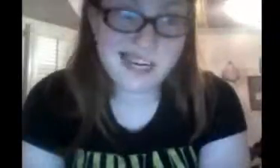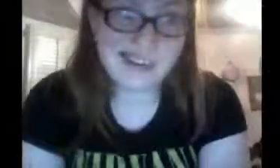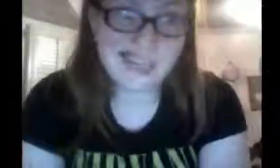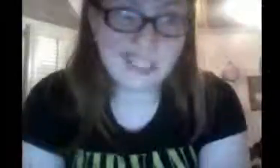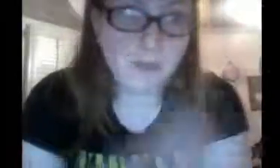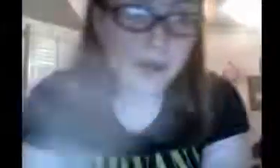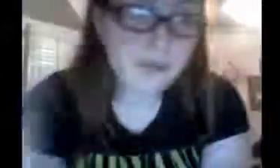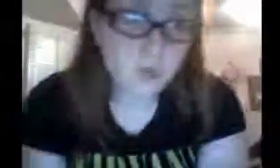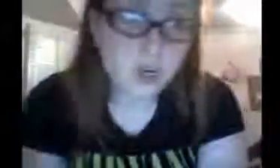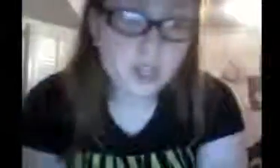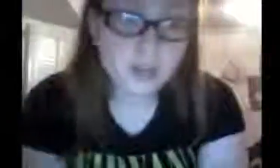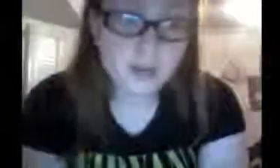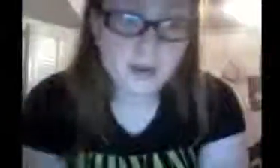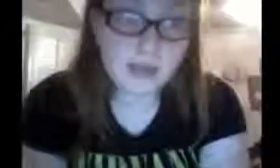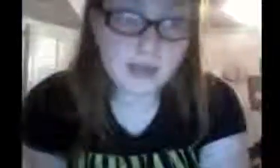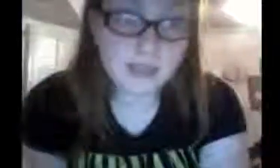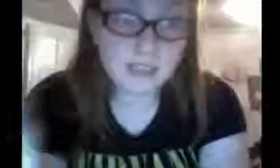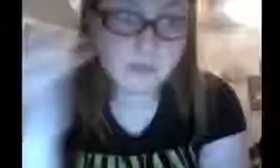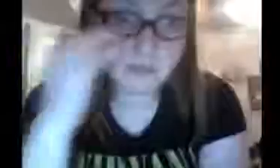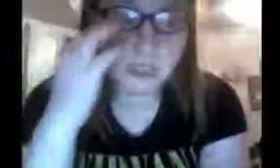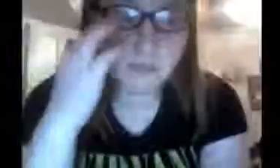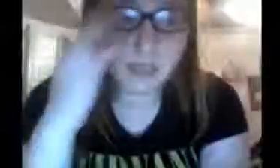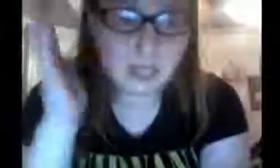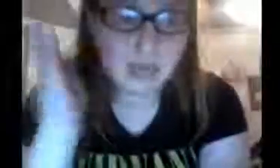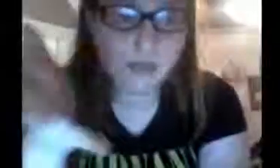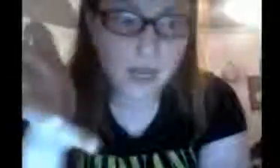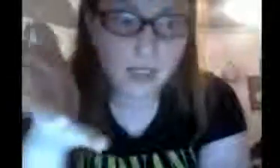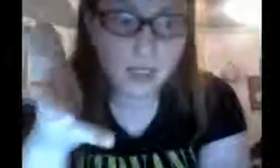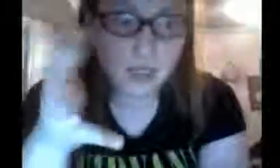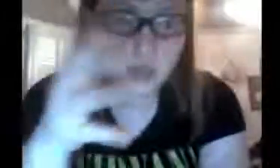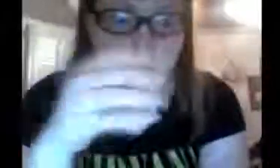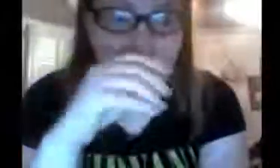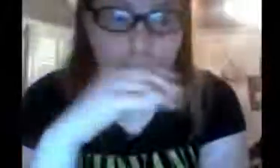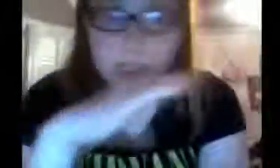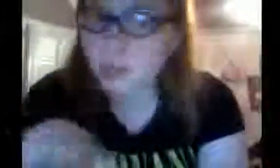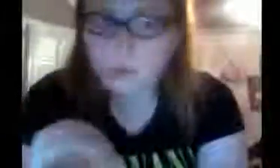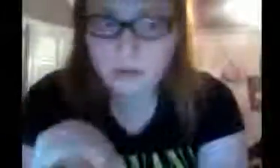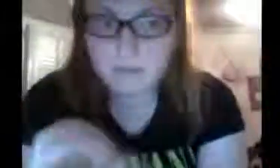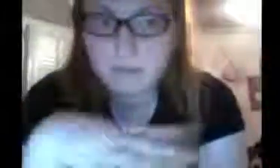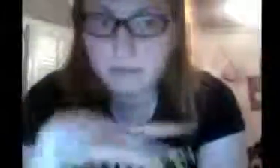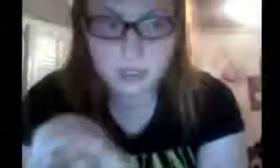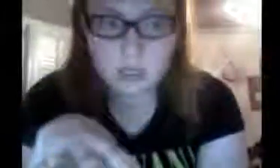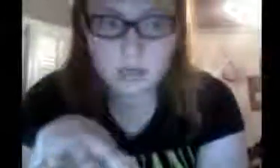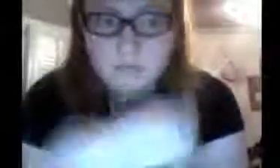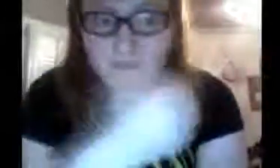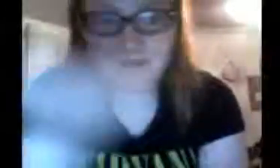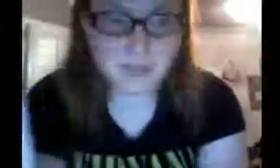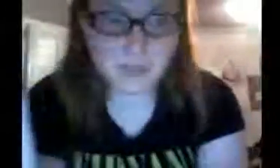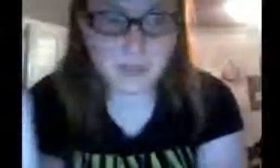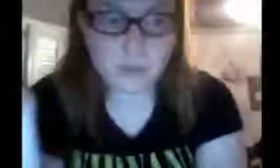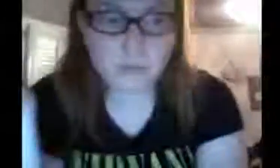Okay, so, Meets World also had a continuation. gonna count that. So, it's not number eight, but I'm just saying. Girl Meets World.